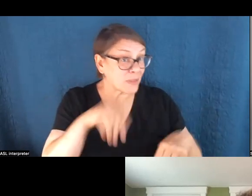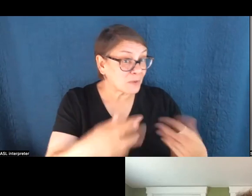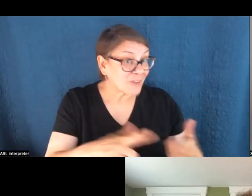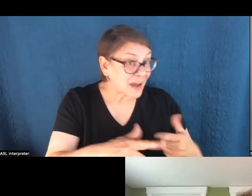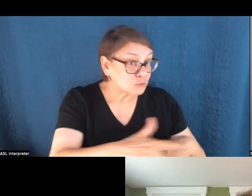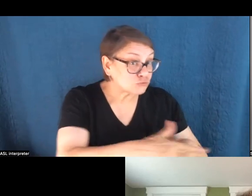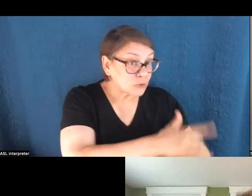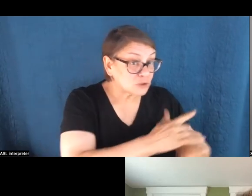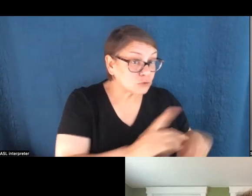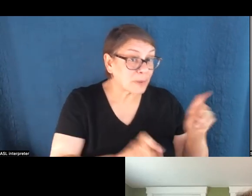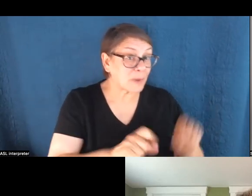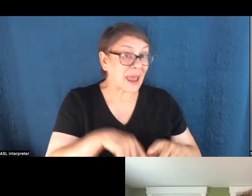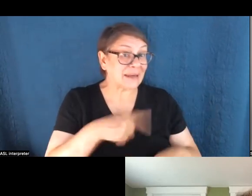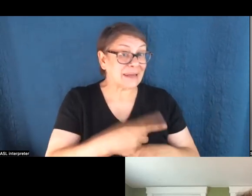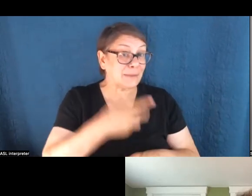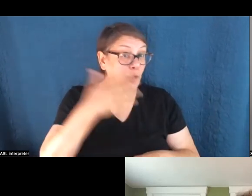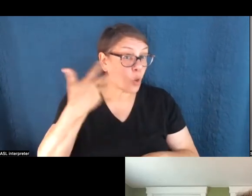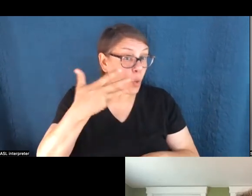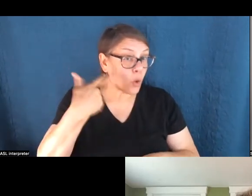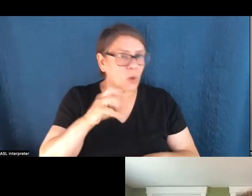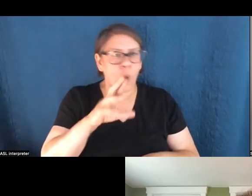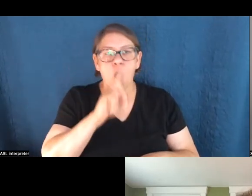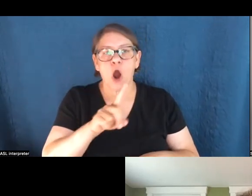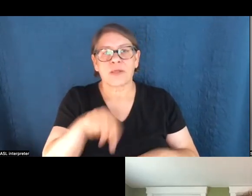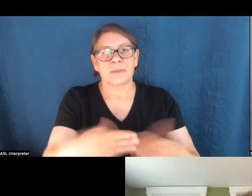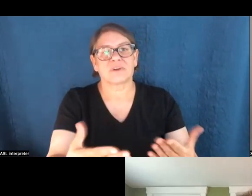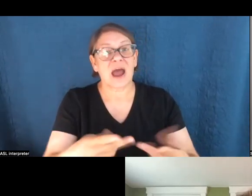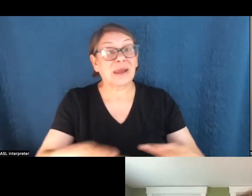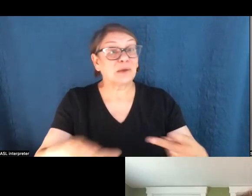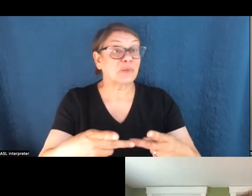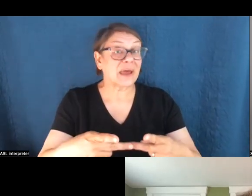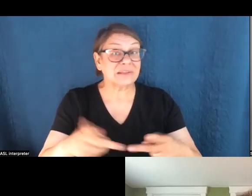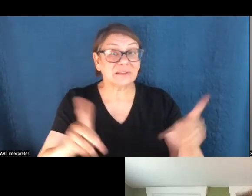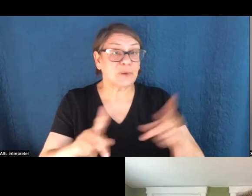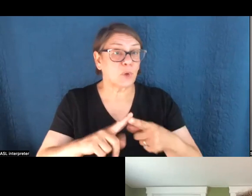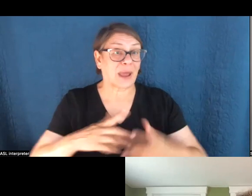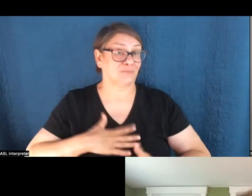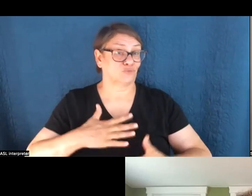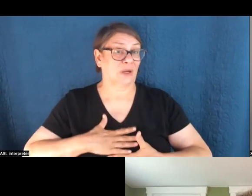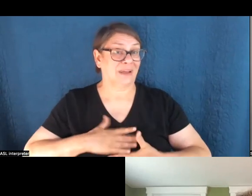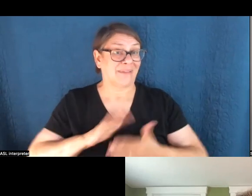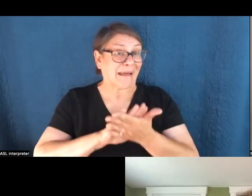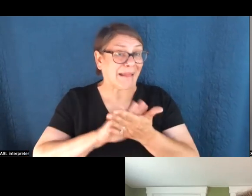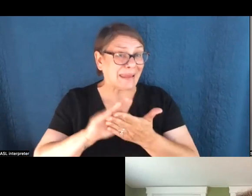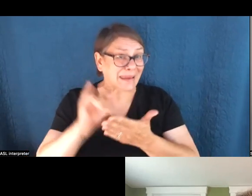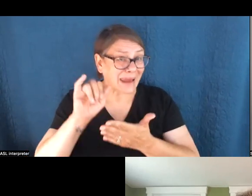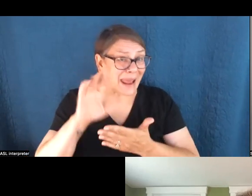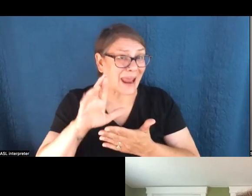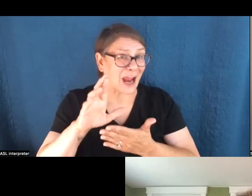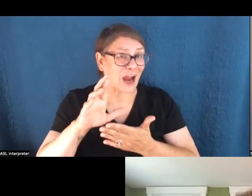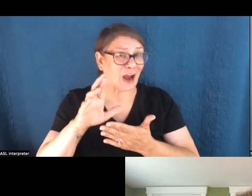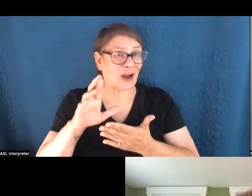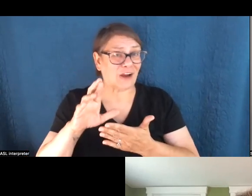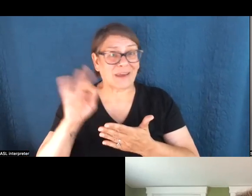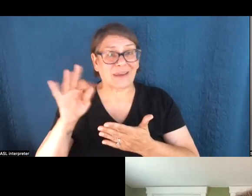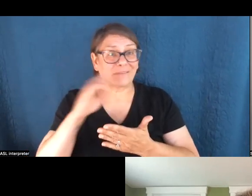people can stay cool when it's hot? Are they providing places where people can breathe clean air? You know, when, when the air is smoky from